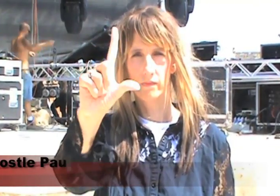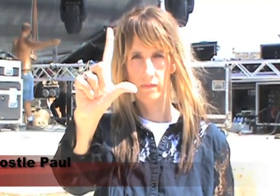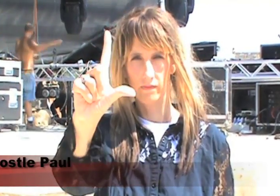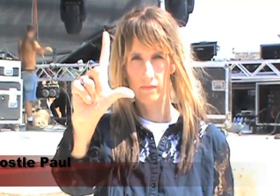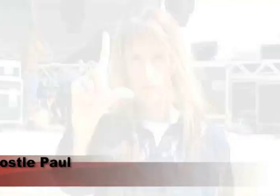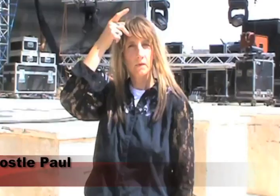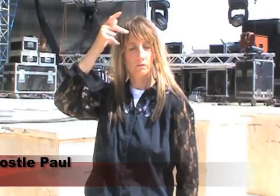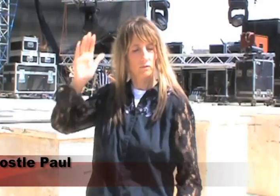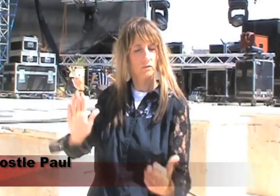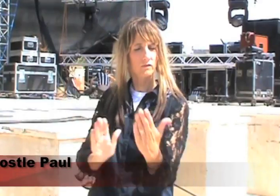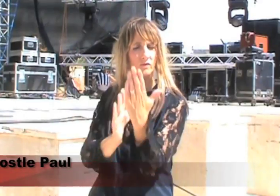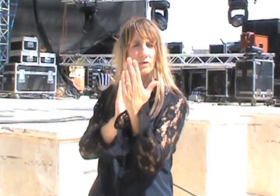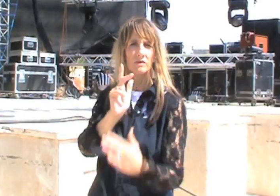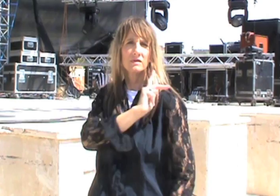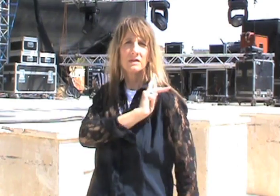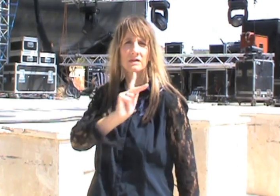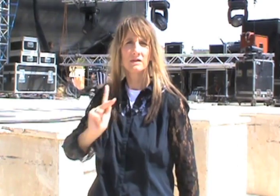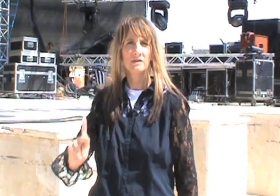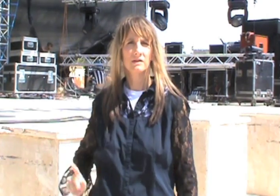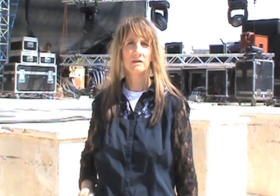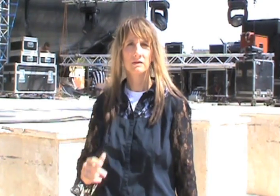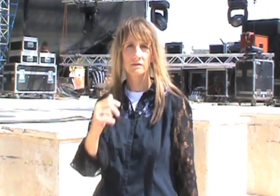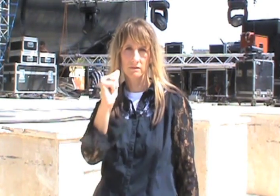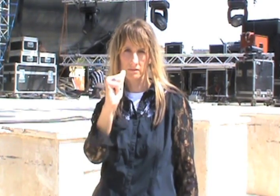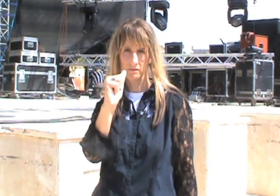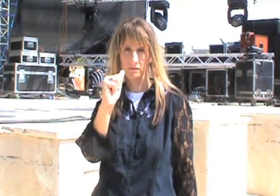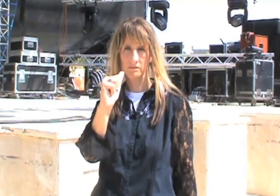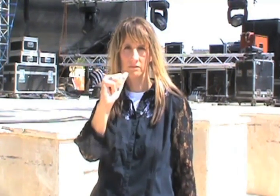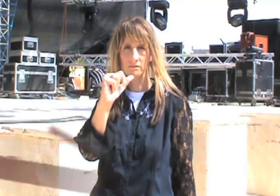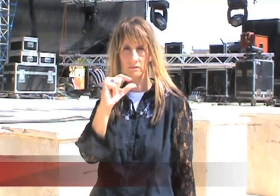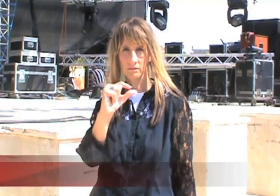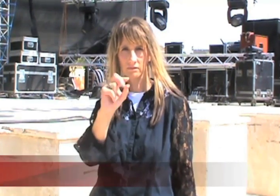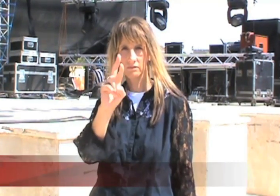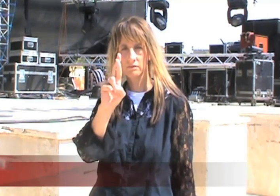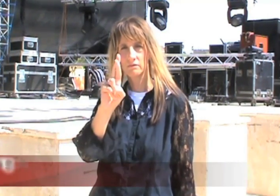had to come before the king, King Agrippa.